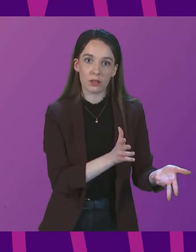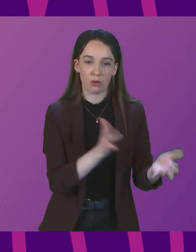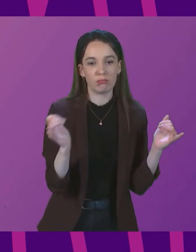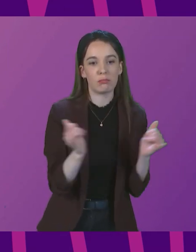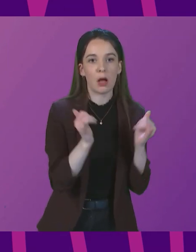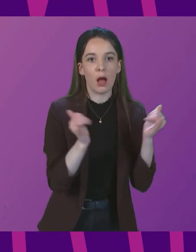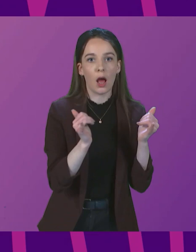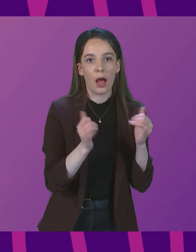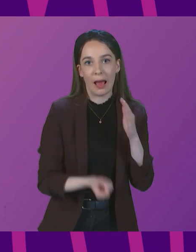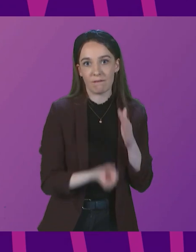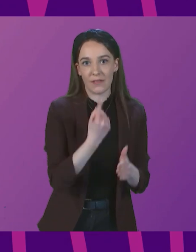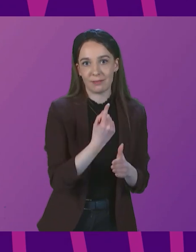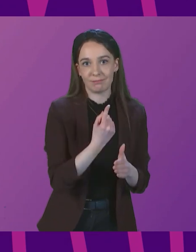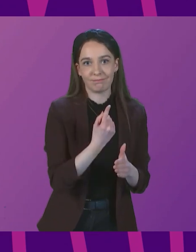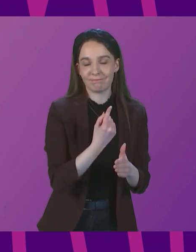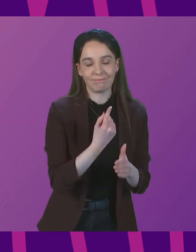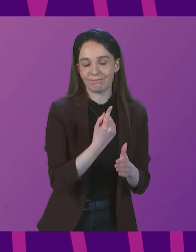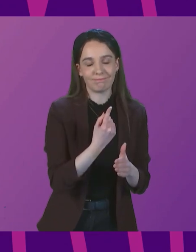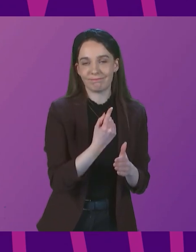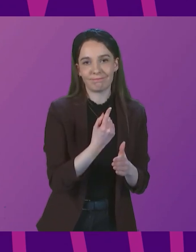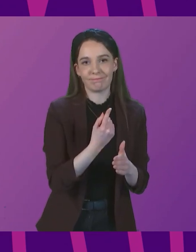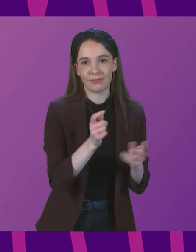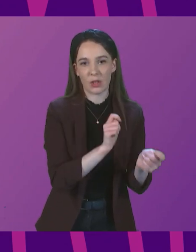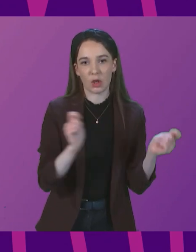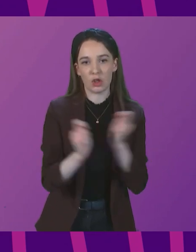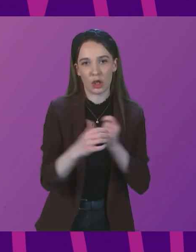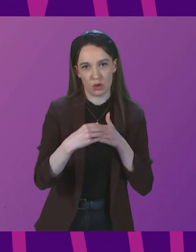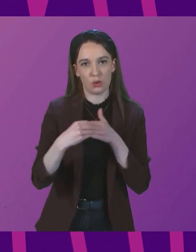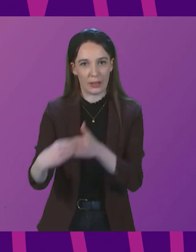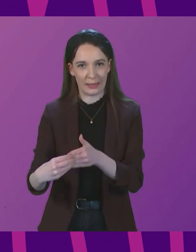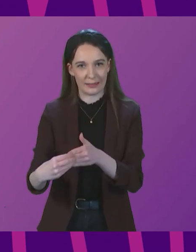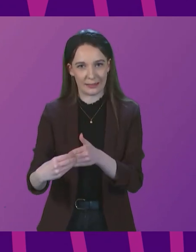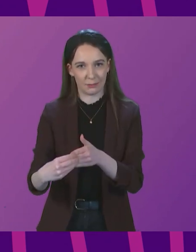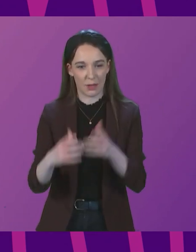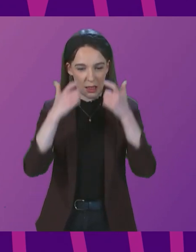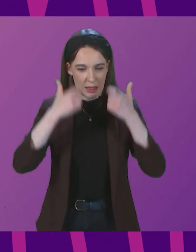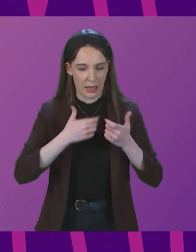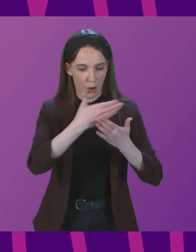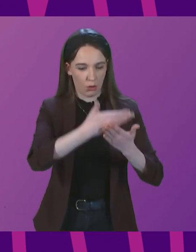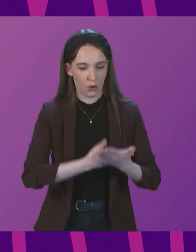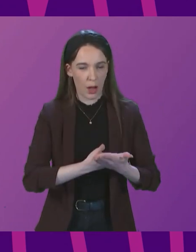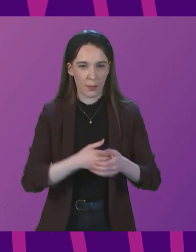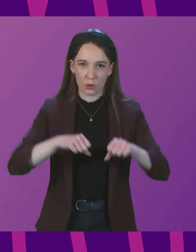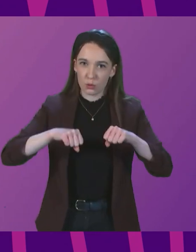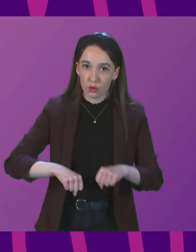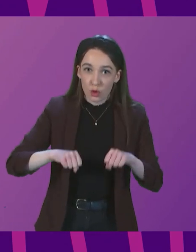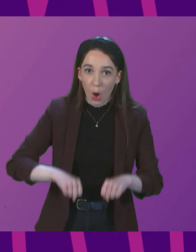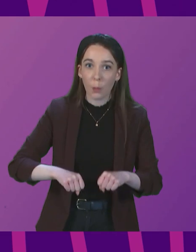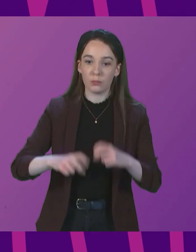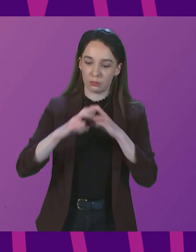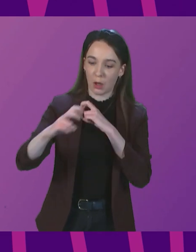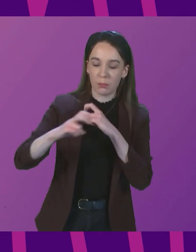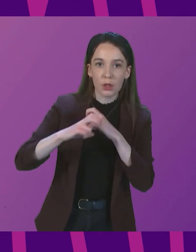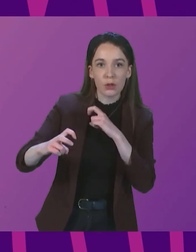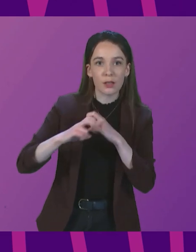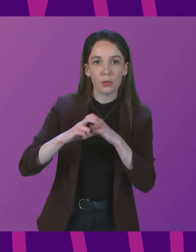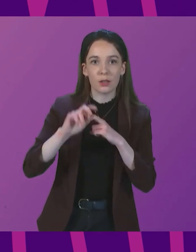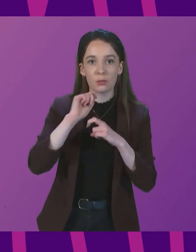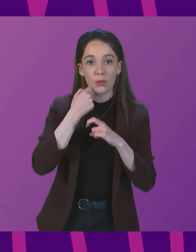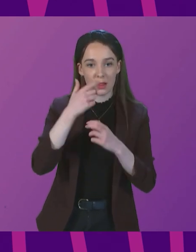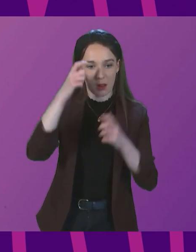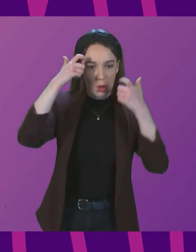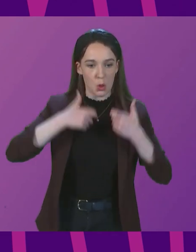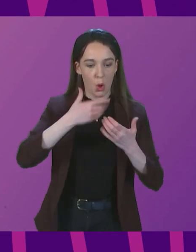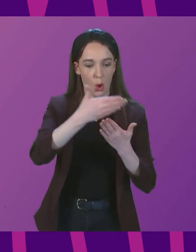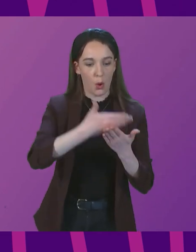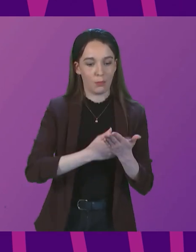event. And then the wider legal requirements, applying to shops, certain other indoor settings and public transport will be converted to guidance two weeks